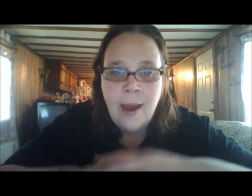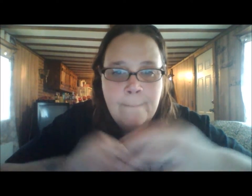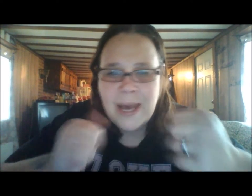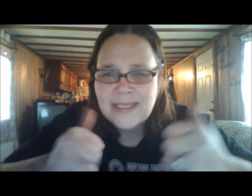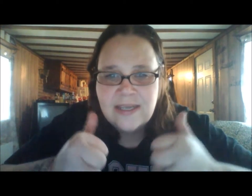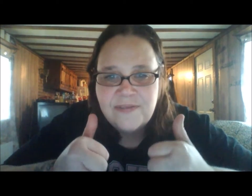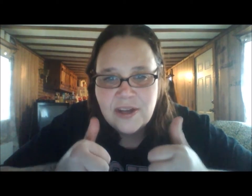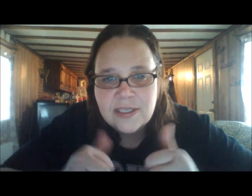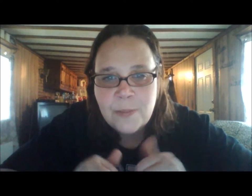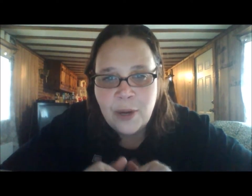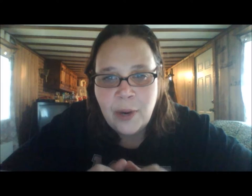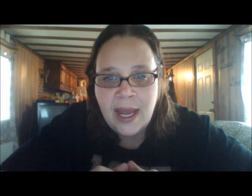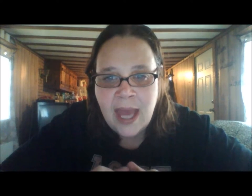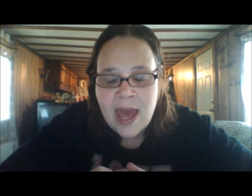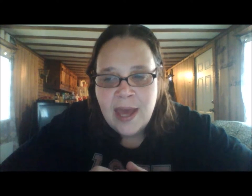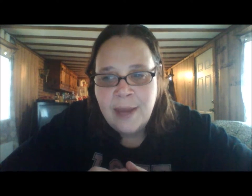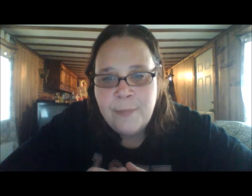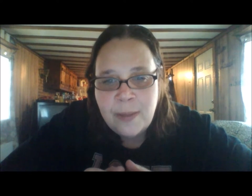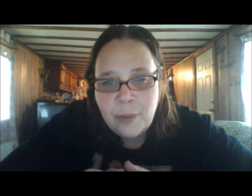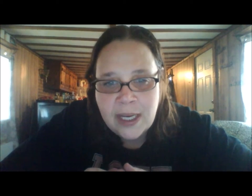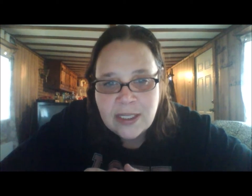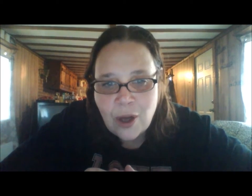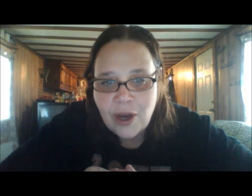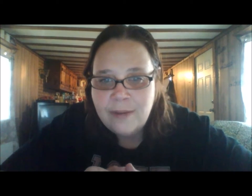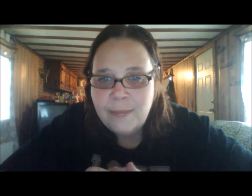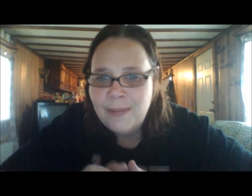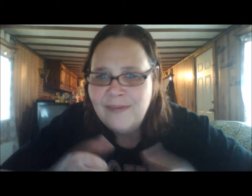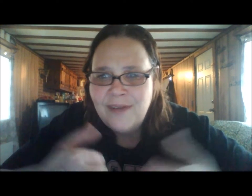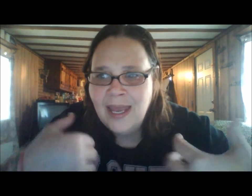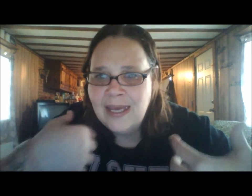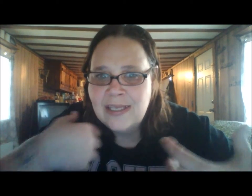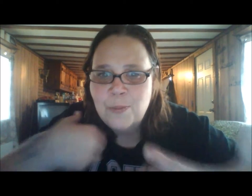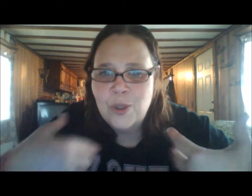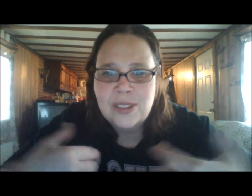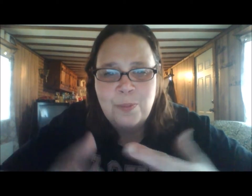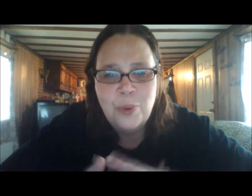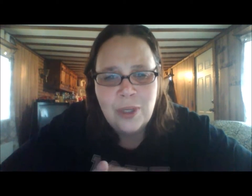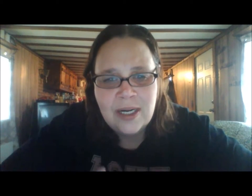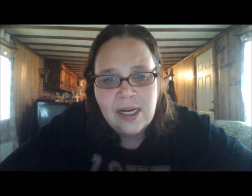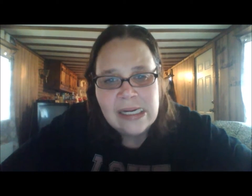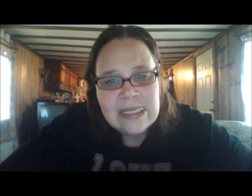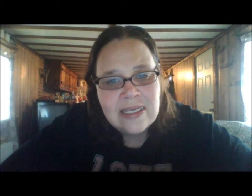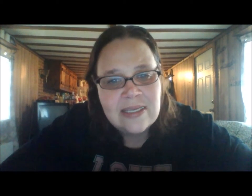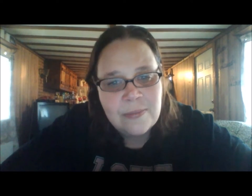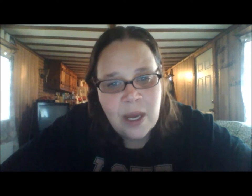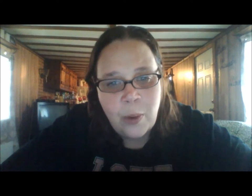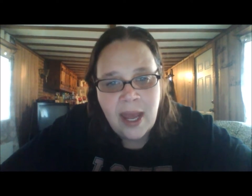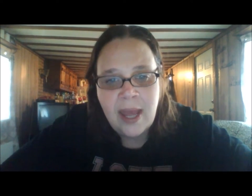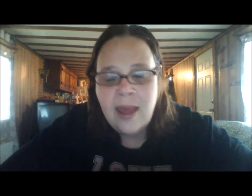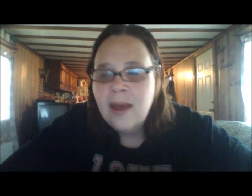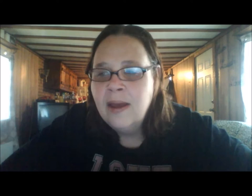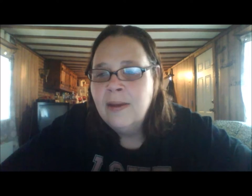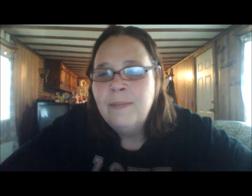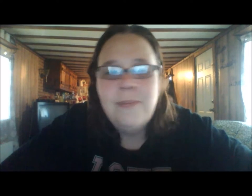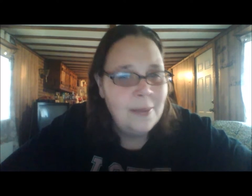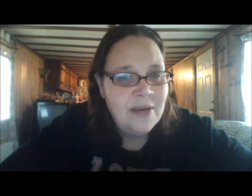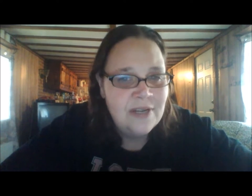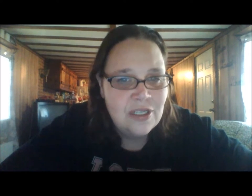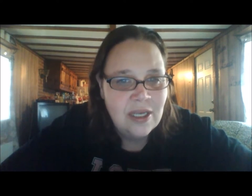positive thoughts my way. And maybe we can talk and maybe if I can get some more support. Just some that way. Maybe eventually